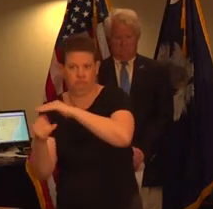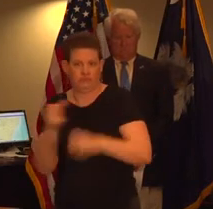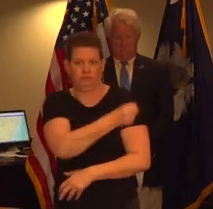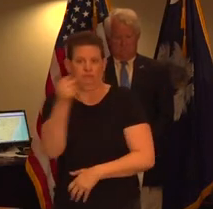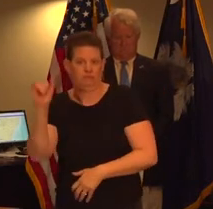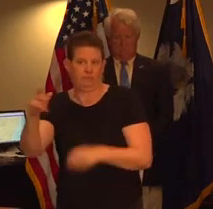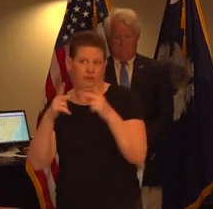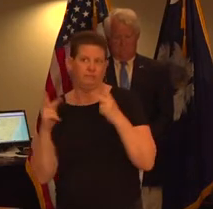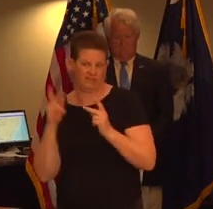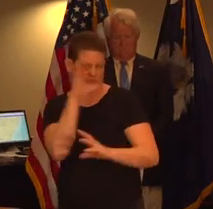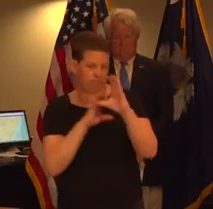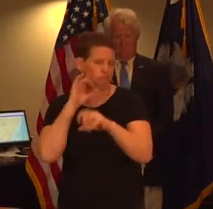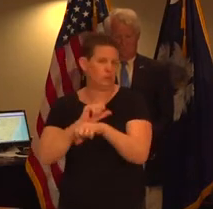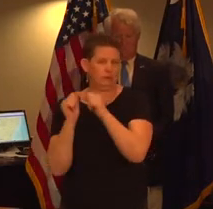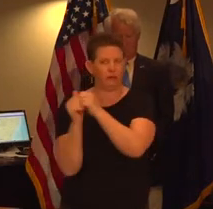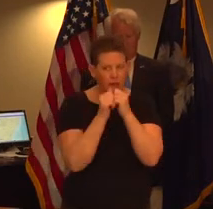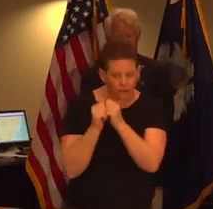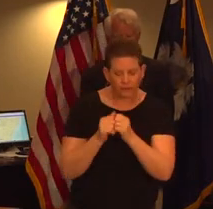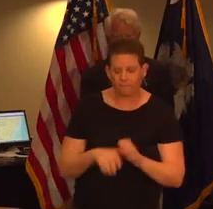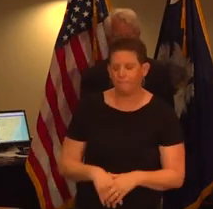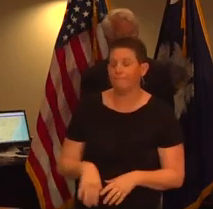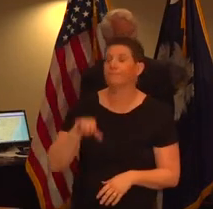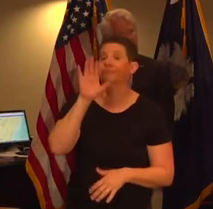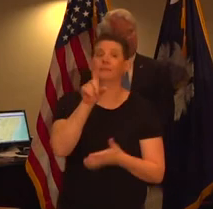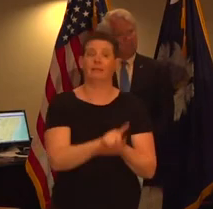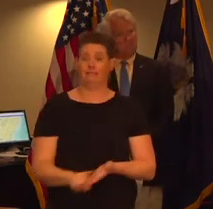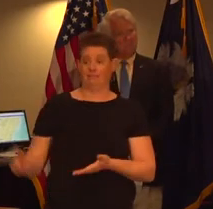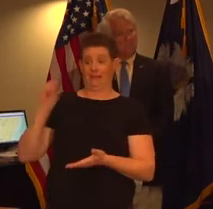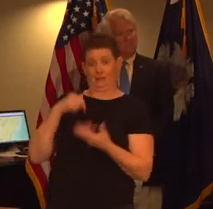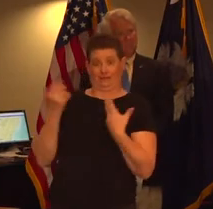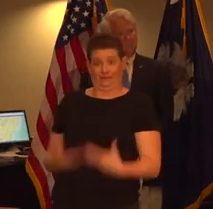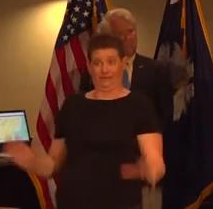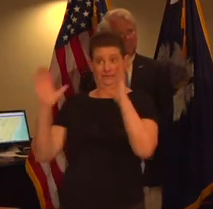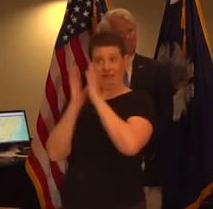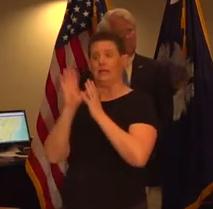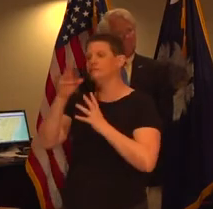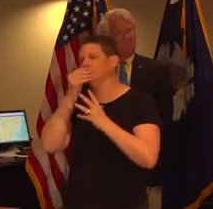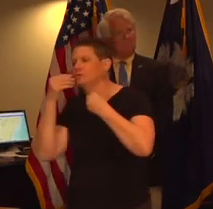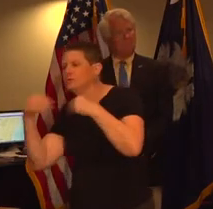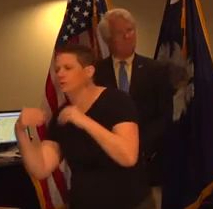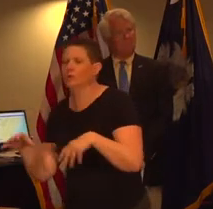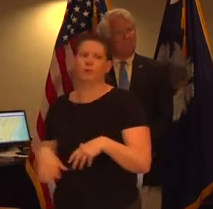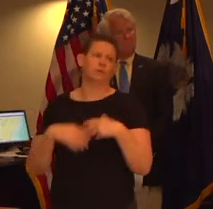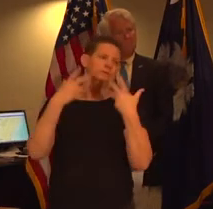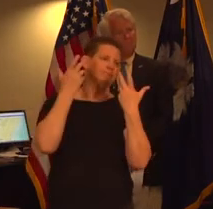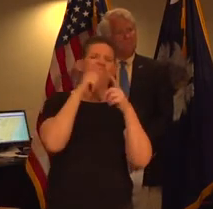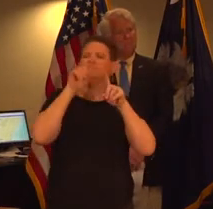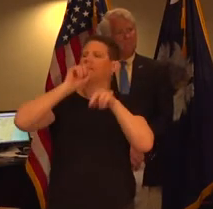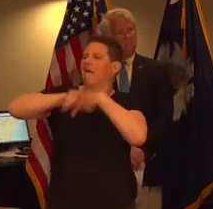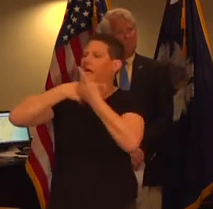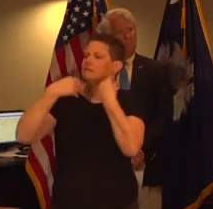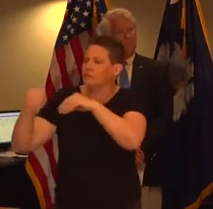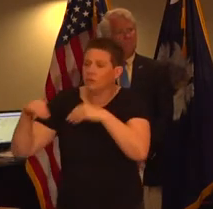last week i asked the grocery stores pharmacies and retailers to set aside special senior hours